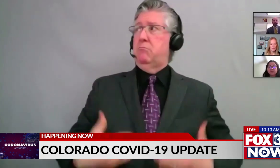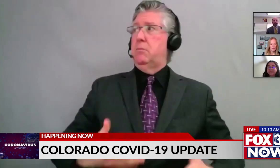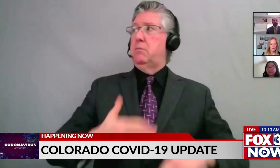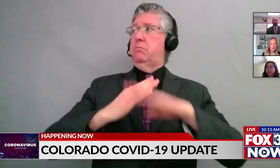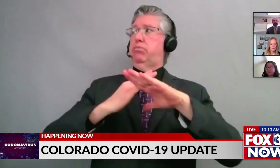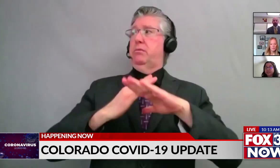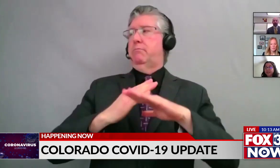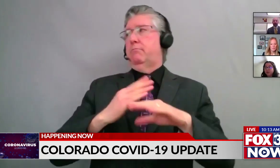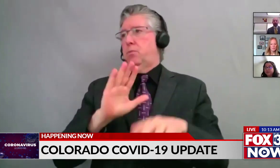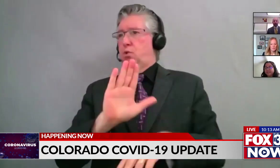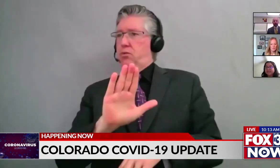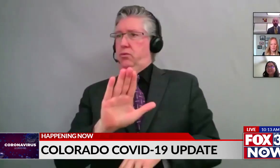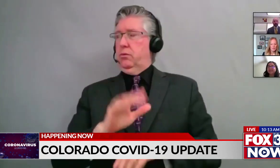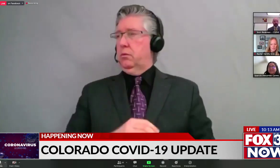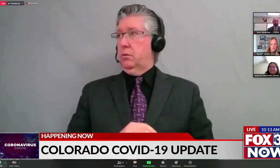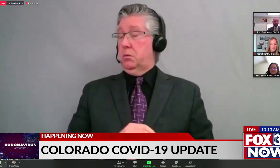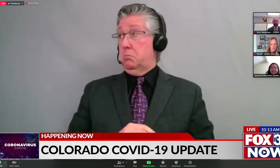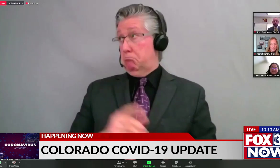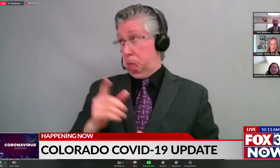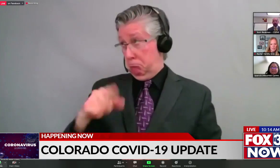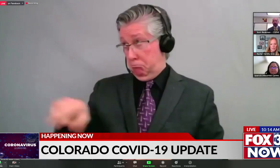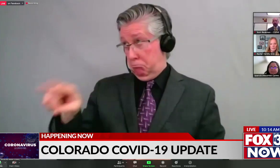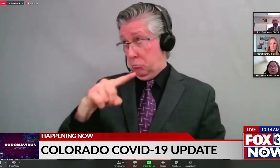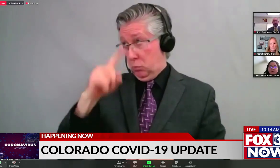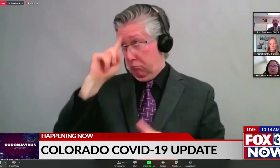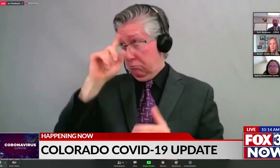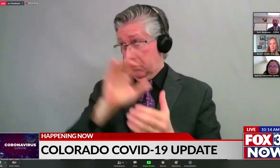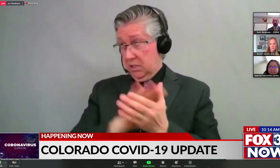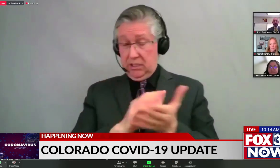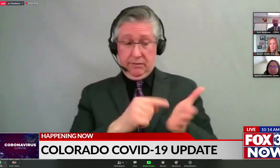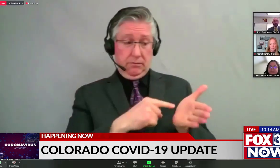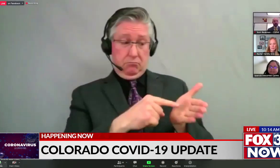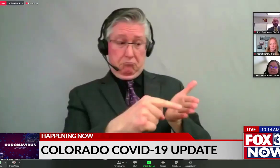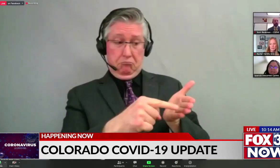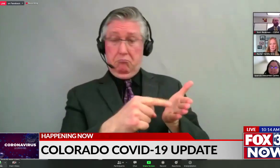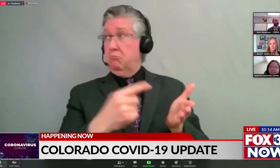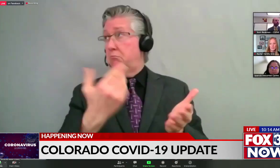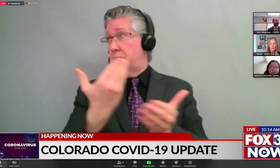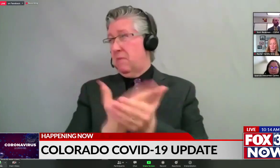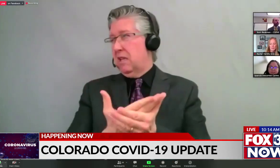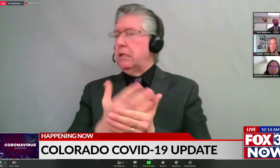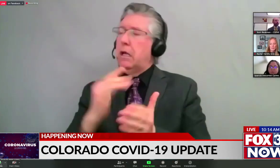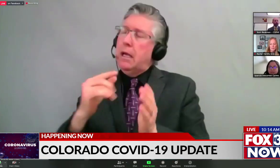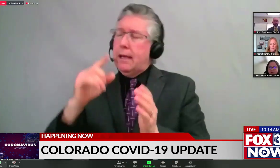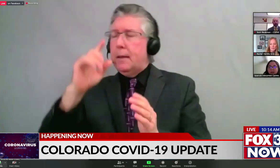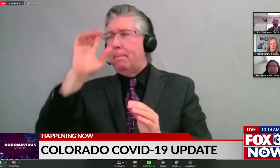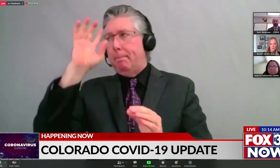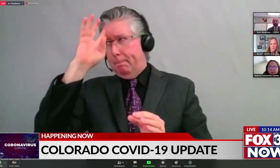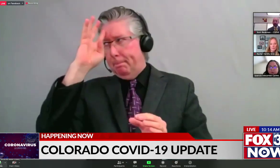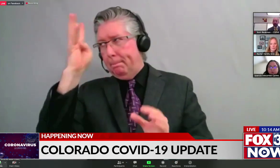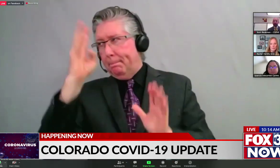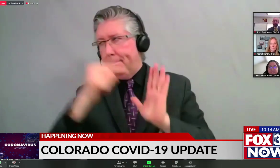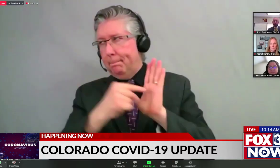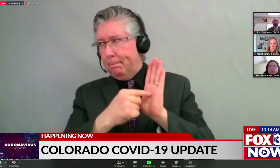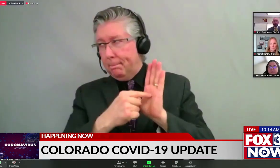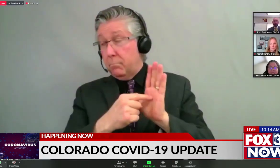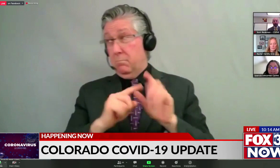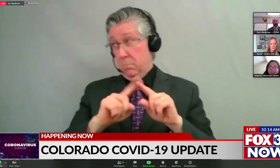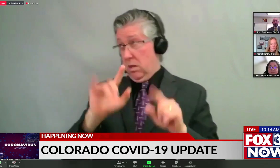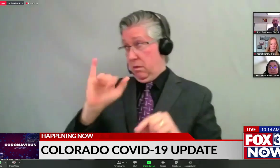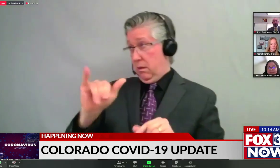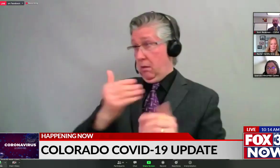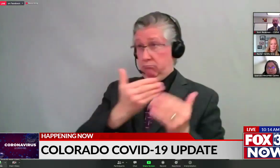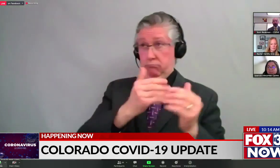are you guys able to kind of corroborate that? Because I know that that is just a model. But does the data suggest that we are close to 80%